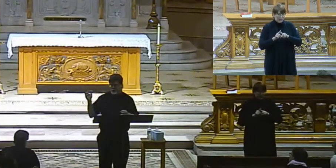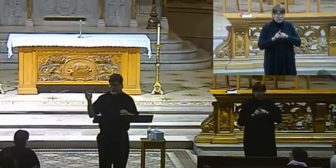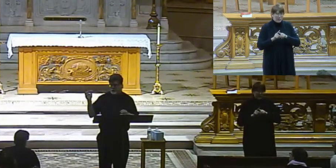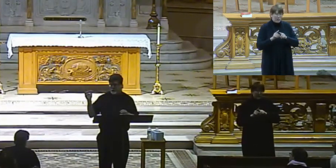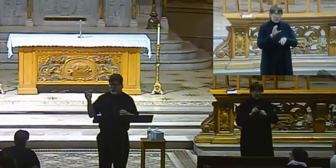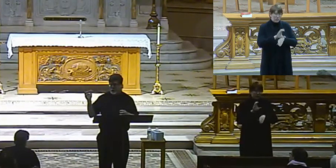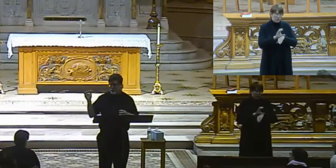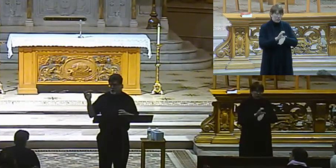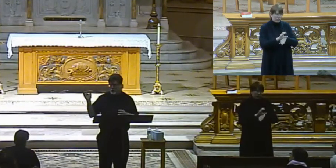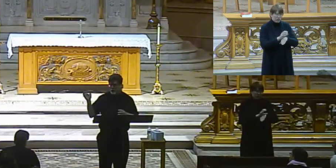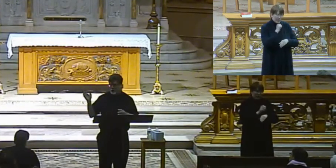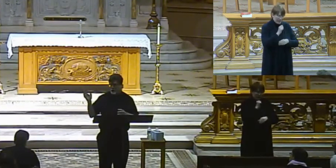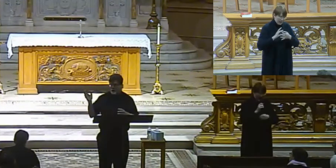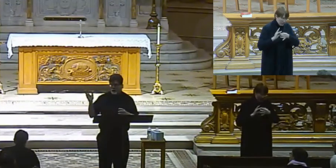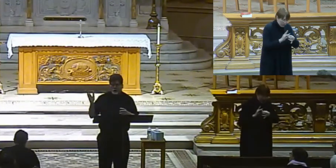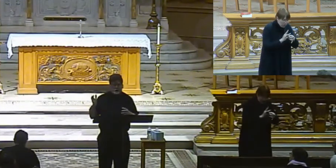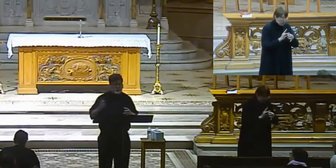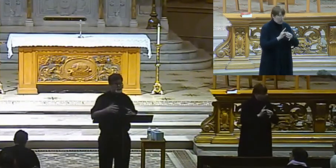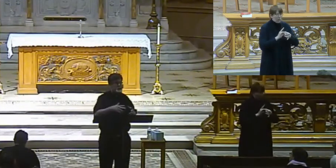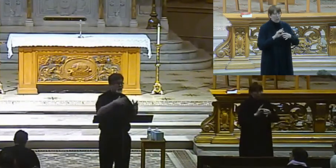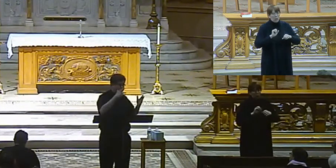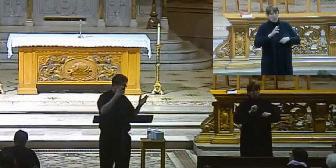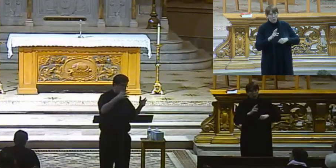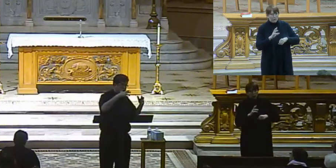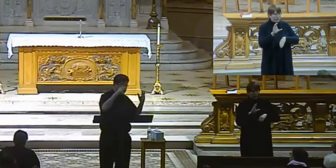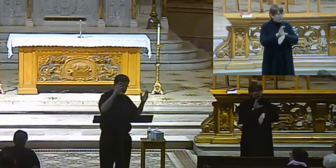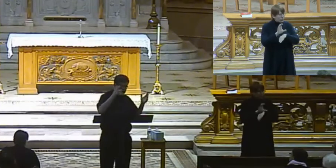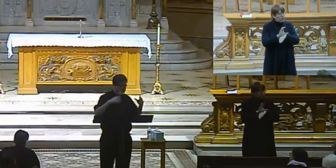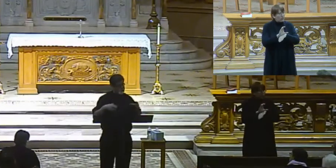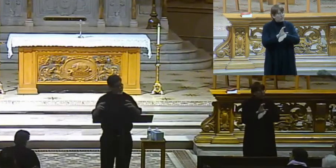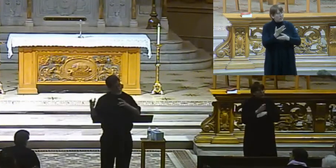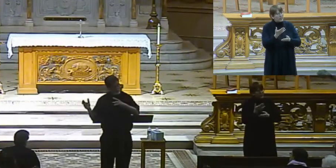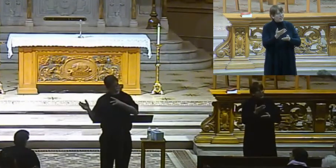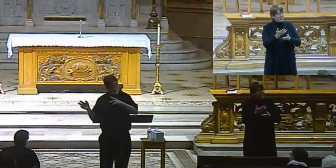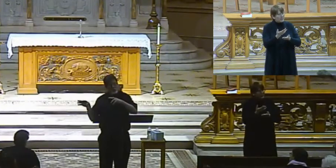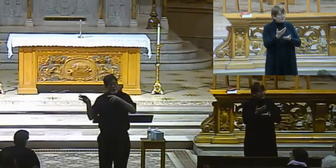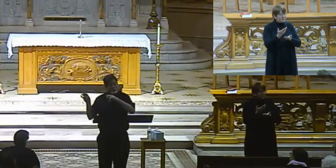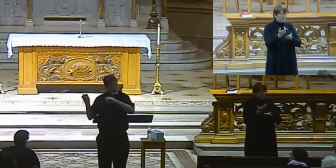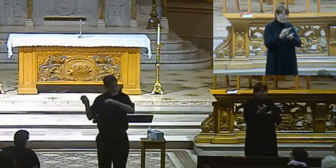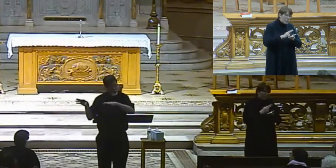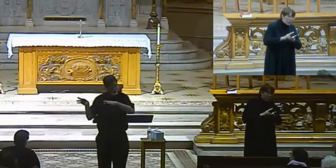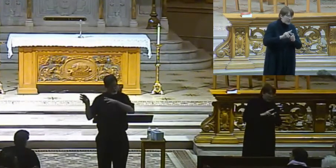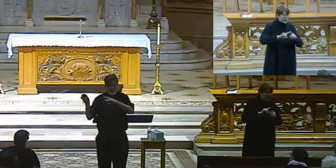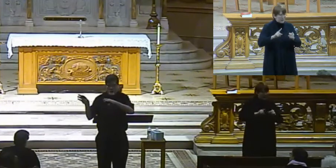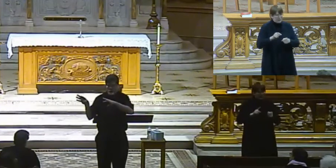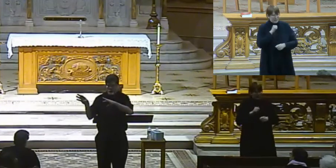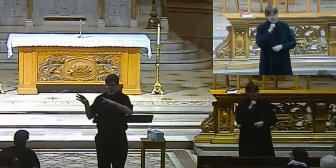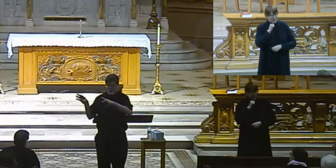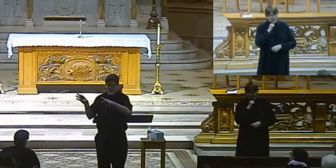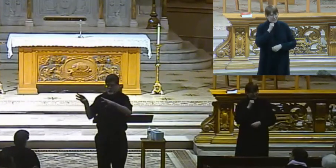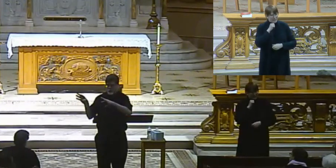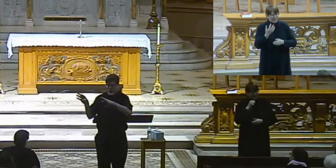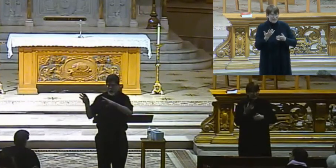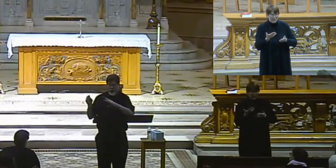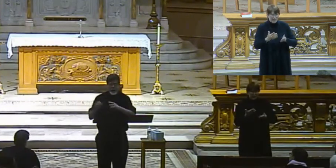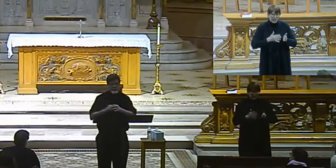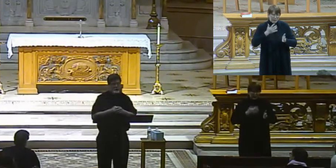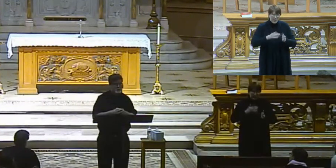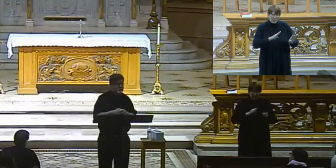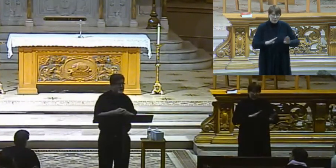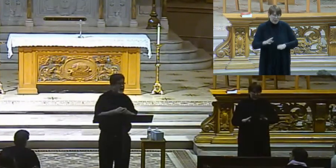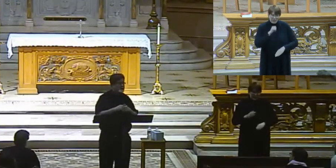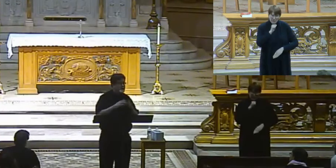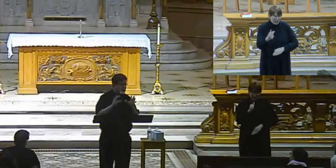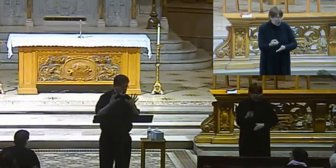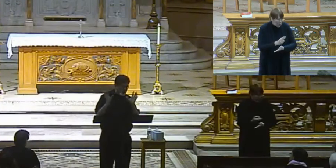of ways in which the church is not holy, all right? The church is Catholic or universal, but she is also particular and local, all right? And